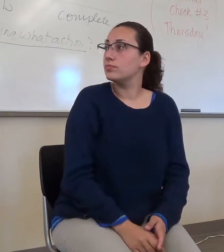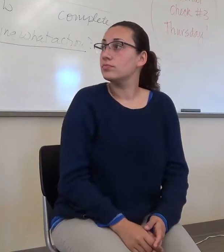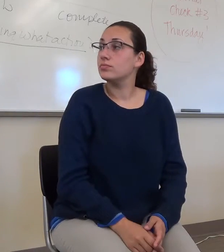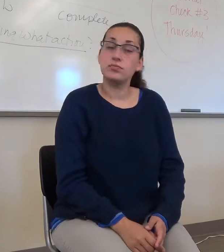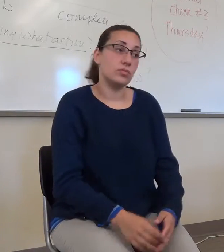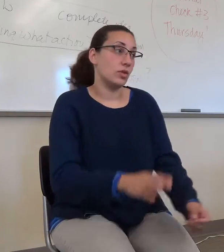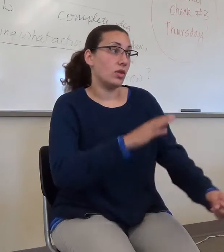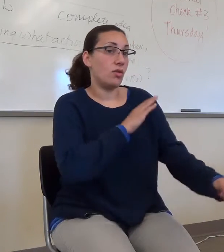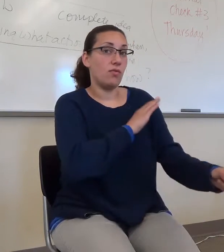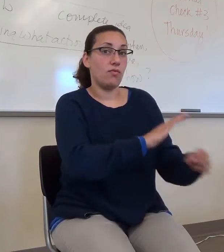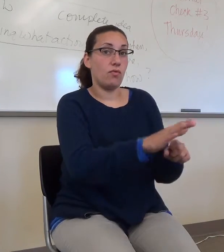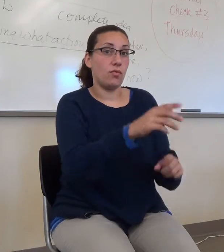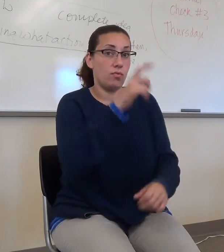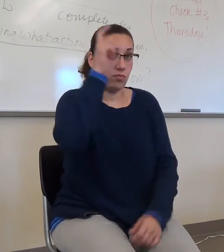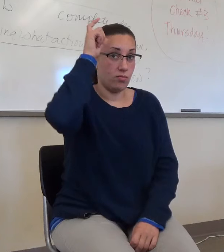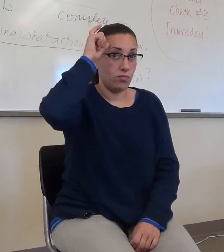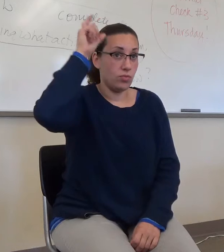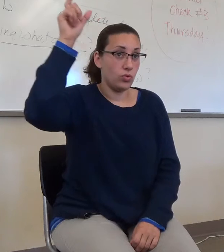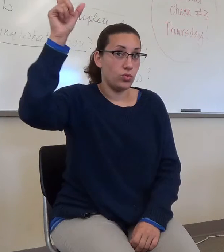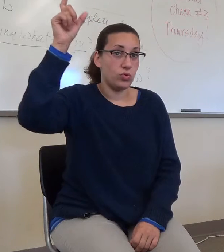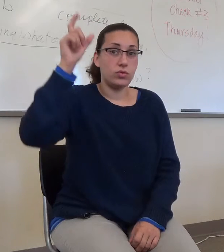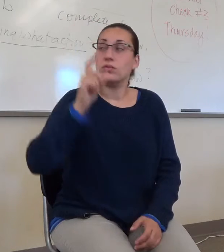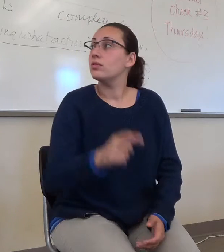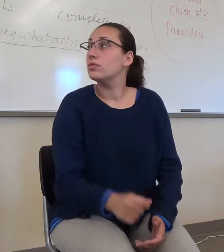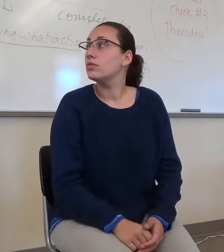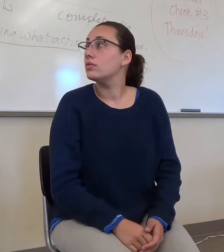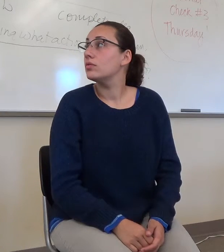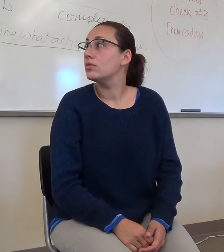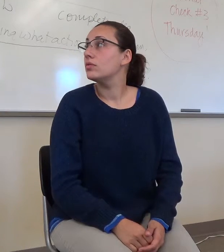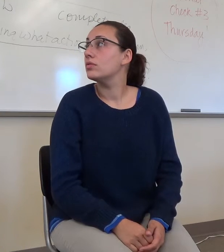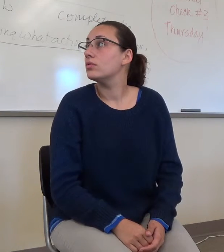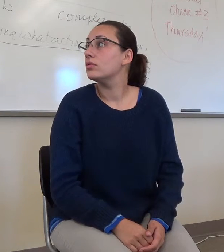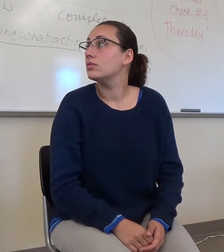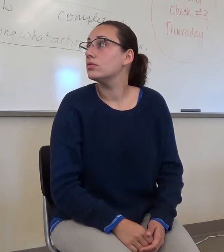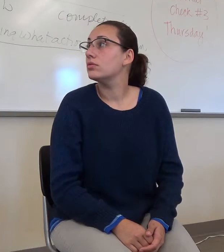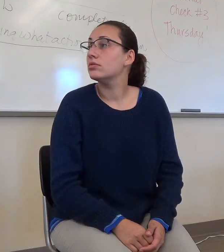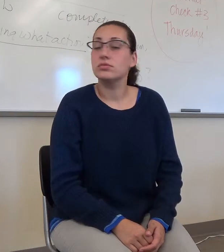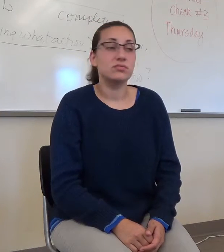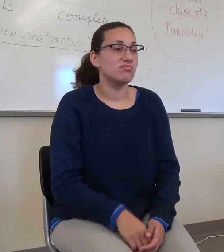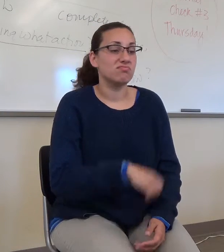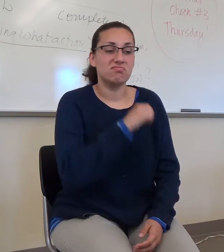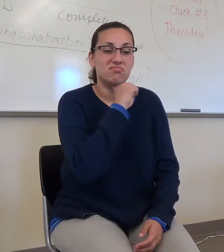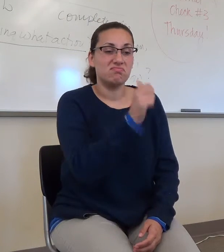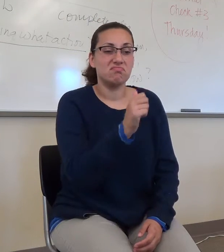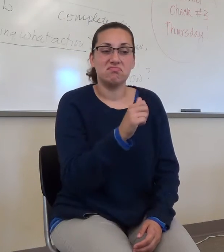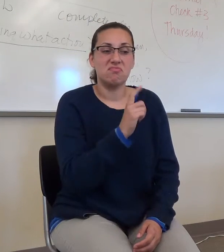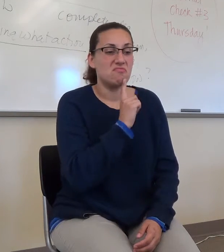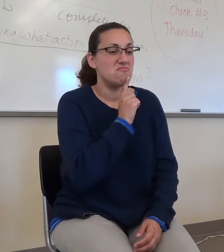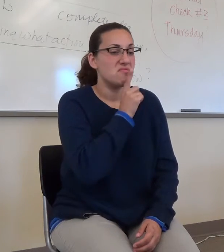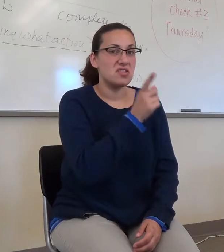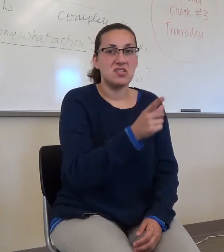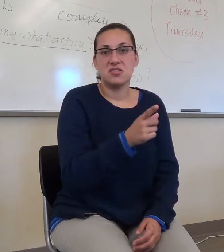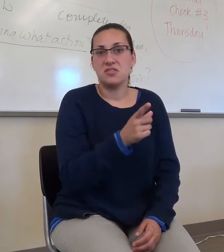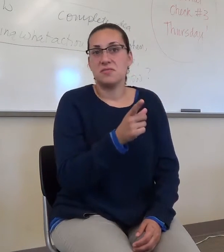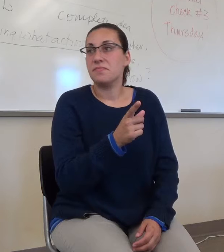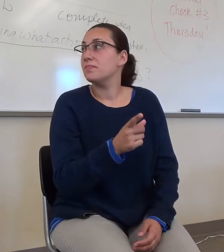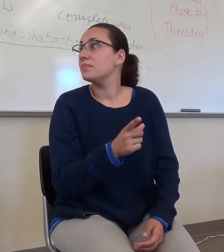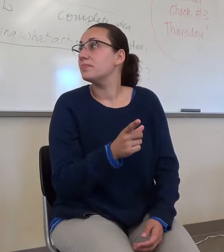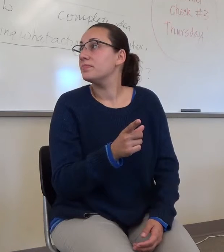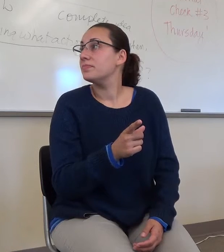doesn't really, I'm